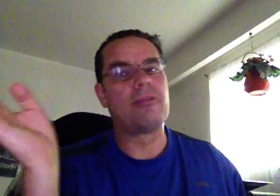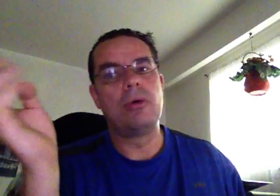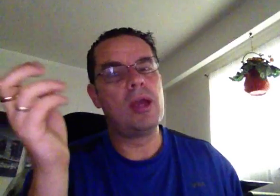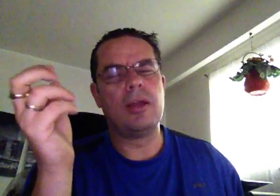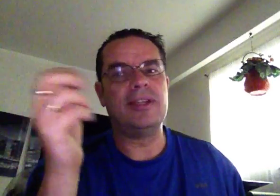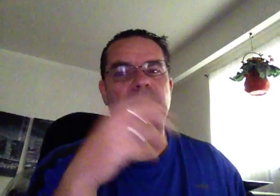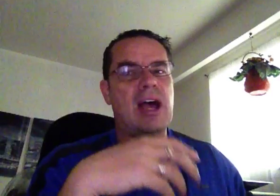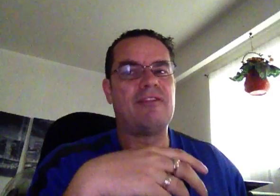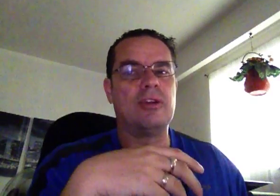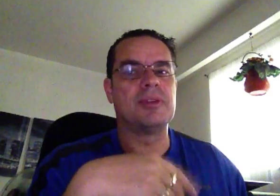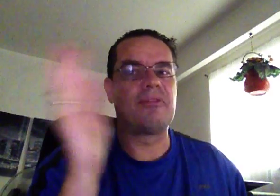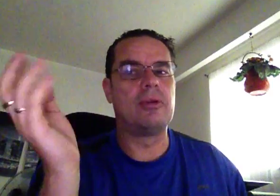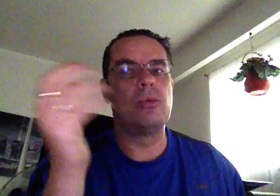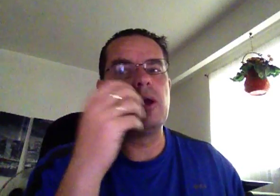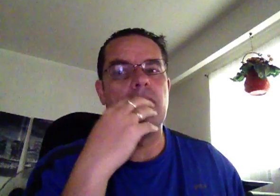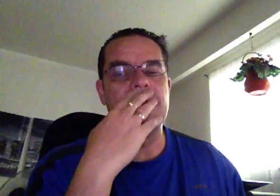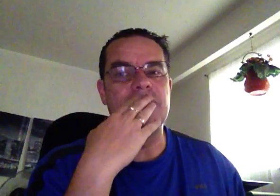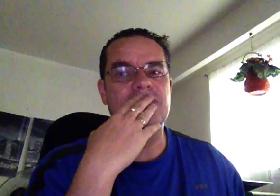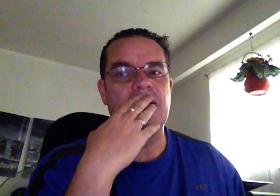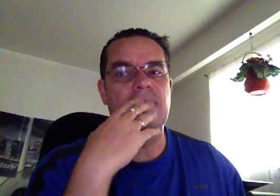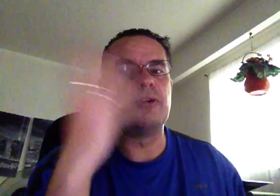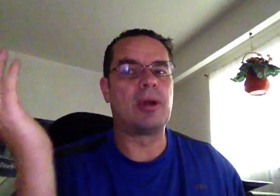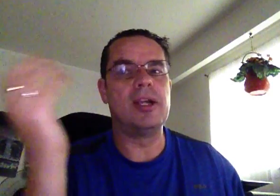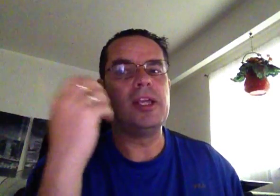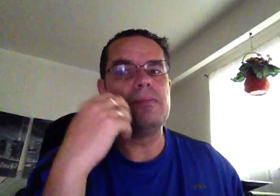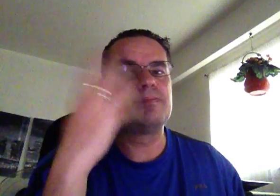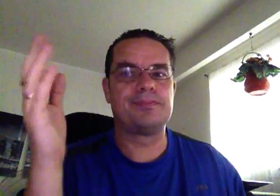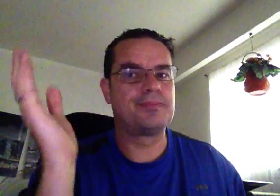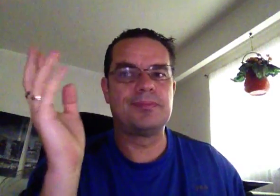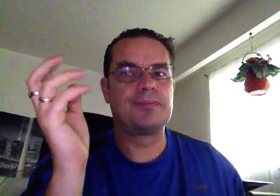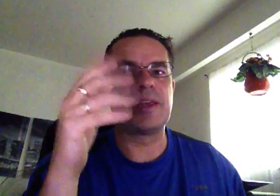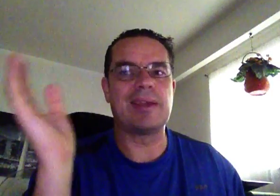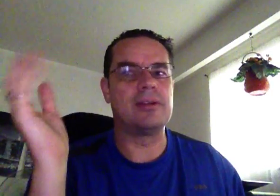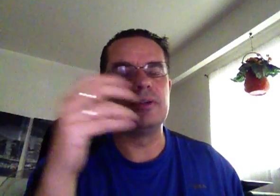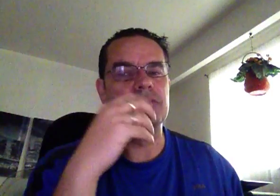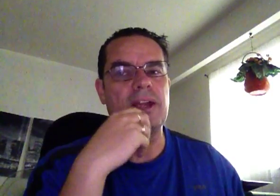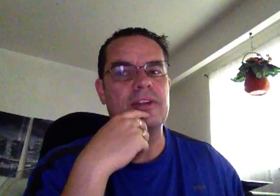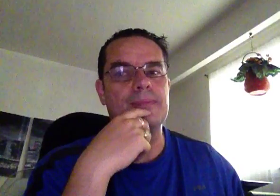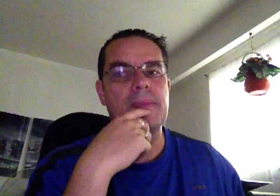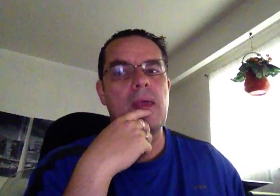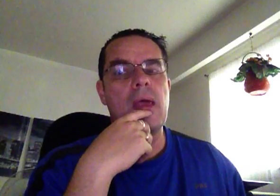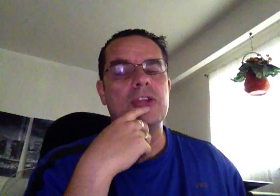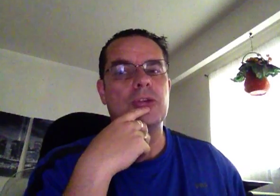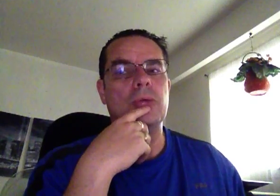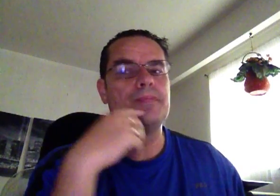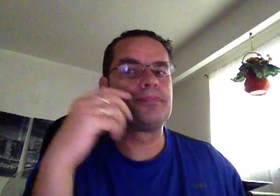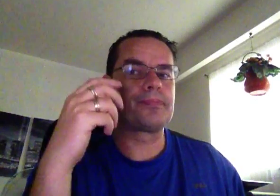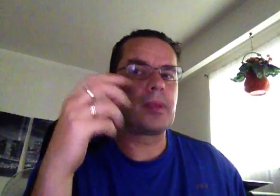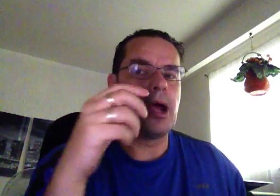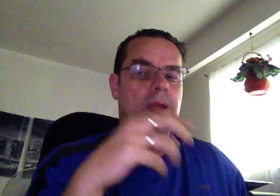throwing away all these platforms. I'm throwing away all these third-party connectors or whatever. So, I'm